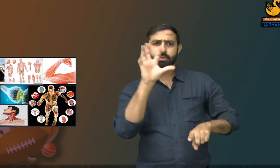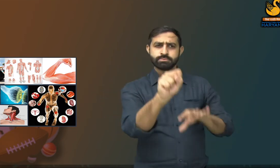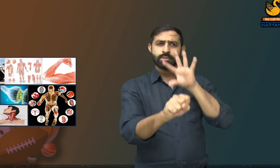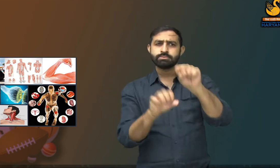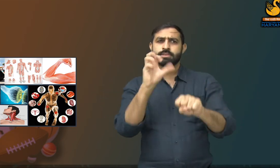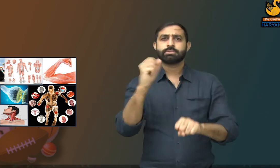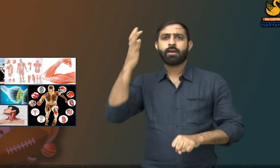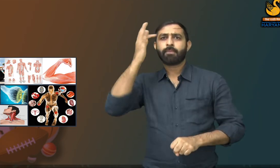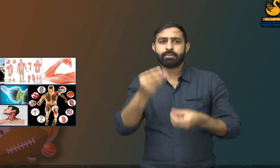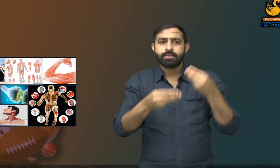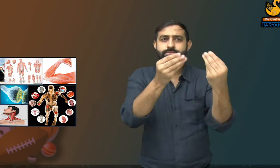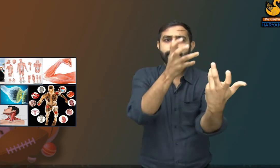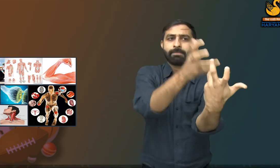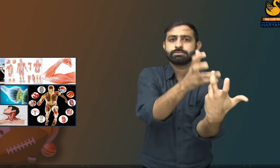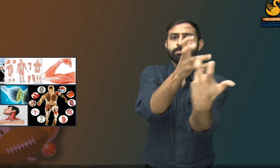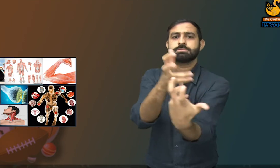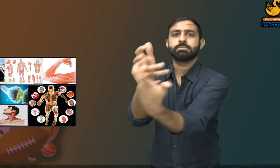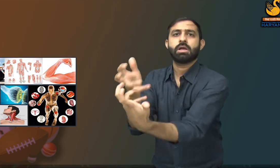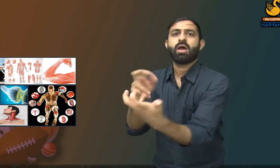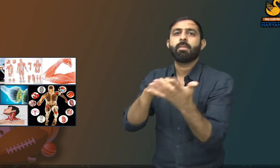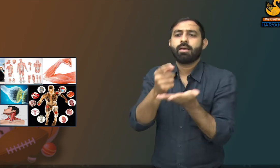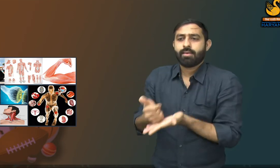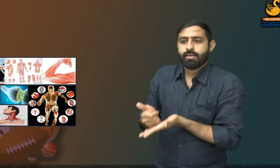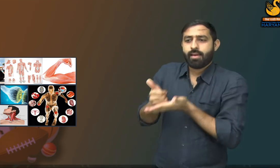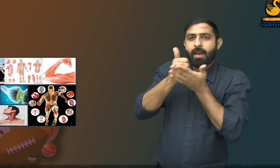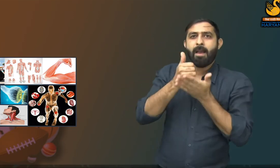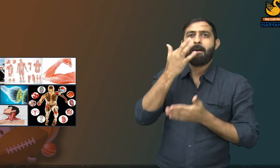know physical education and sports from scientific point of view.